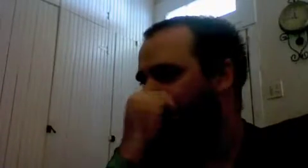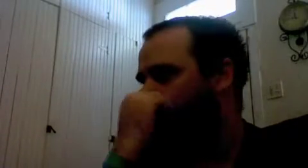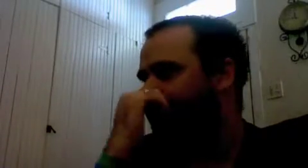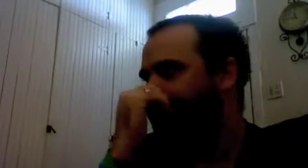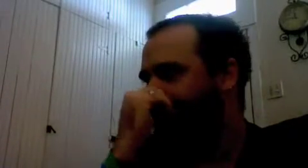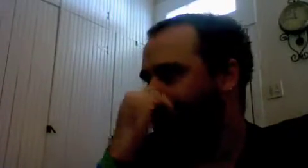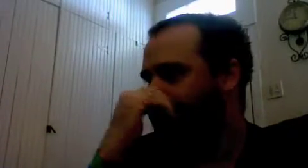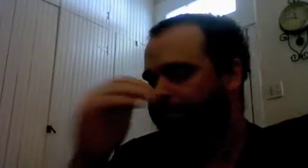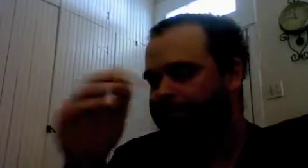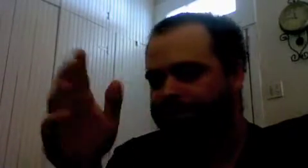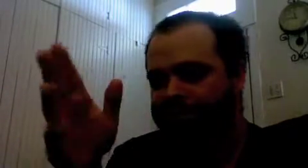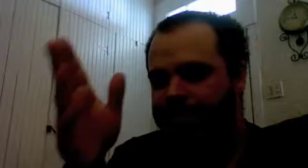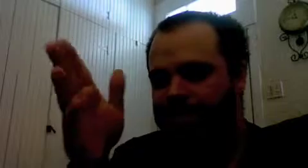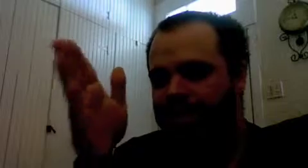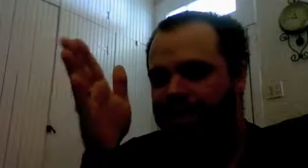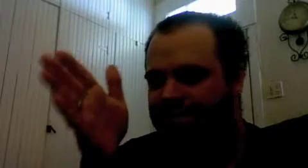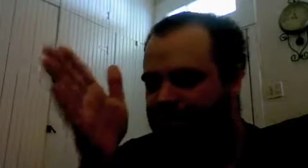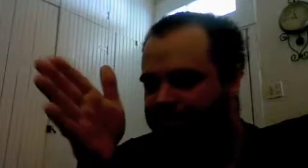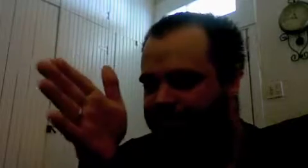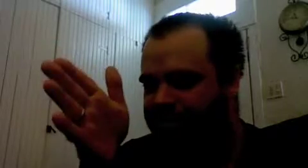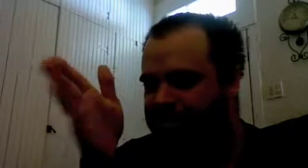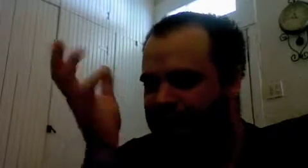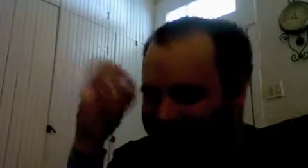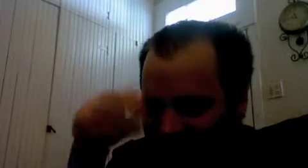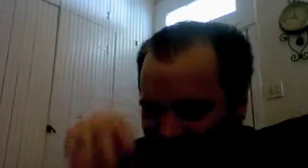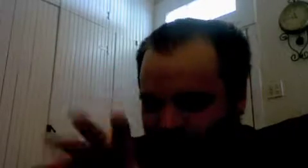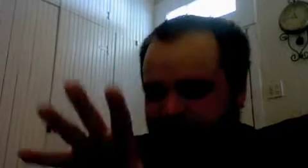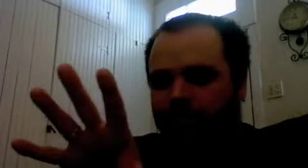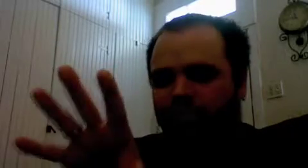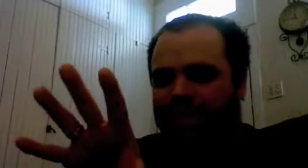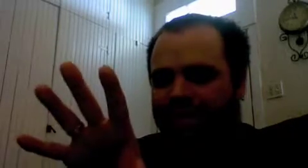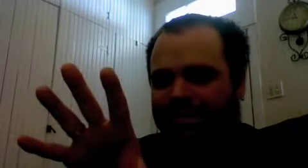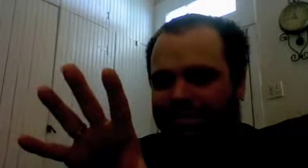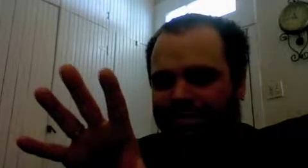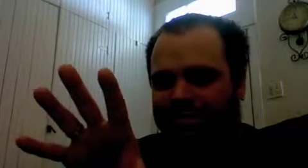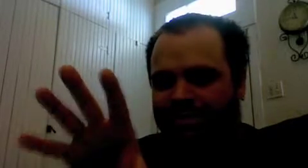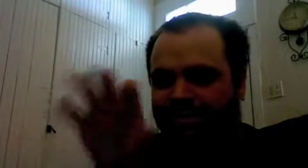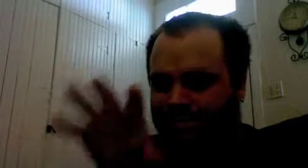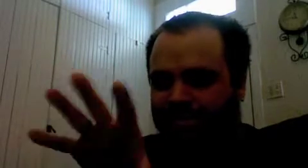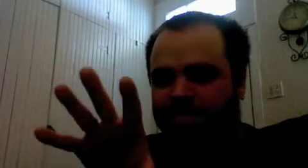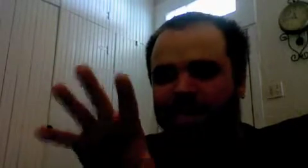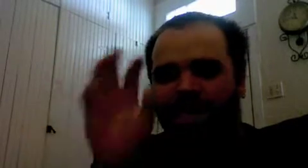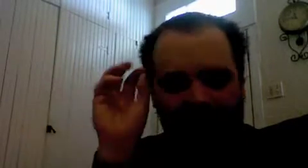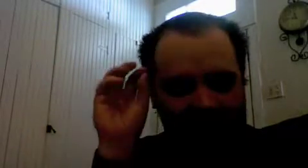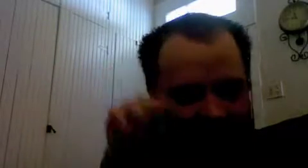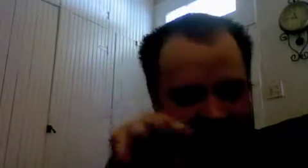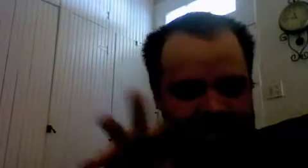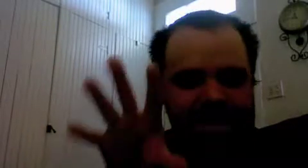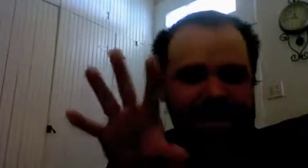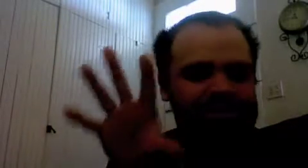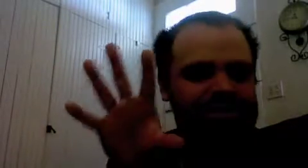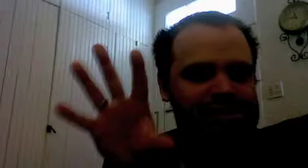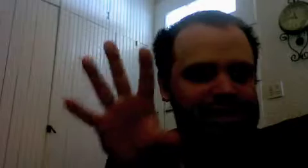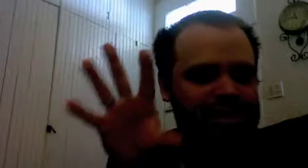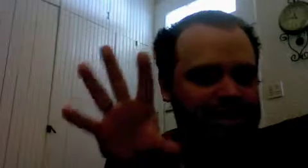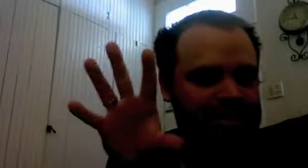about is the absolute as a subject right as as a